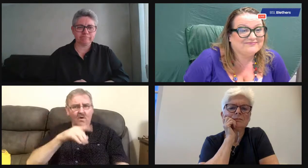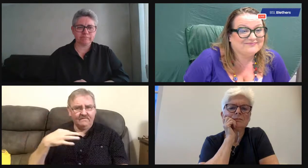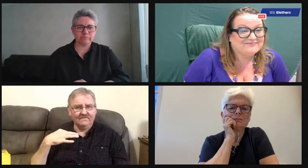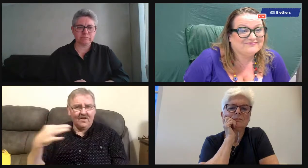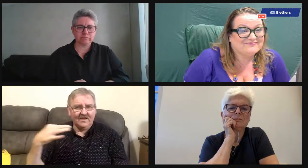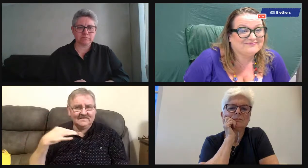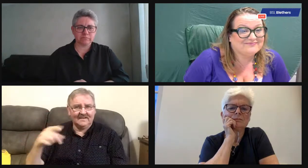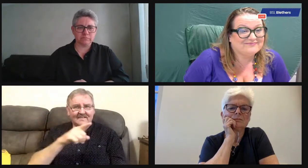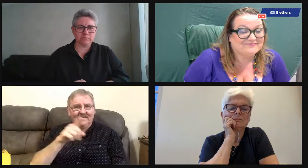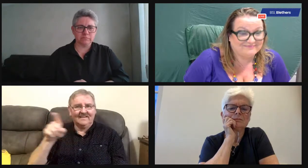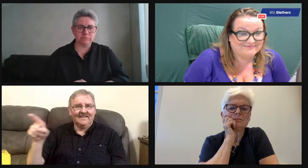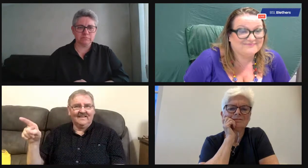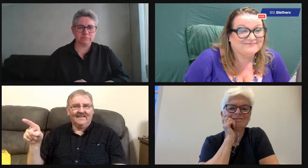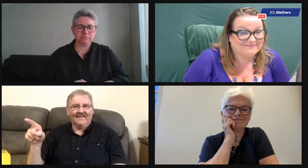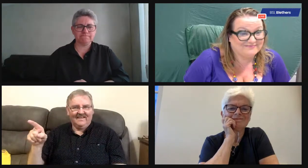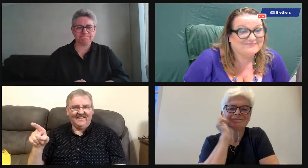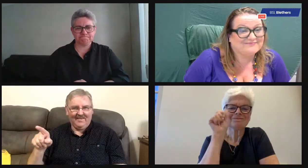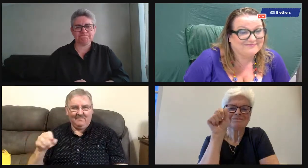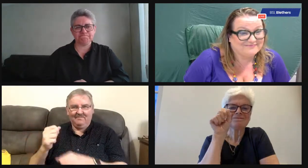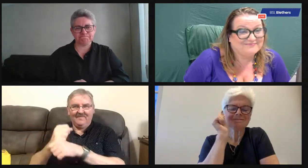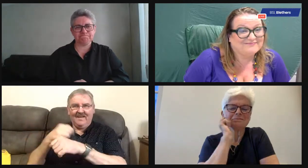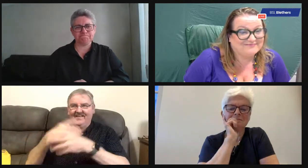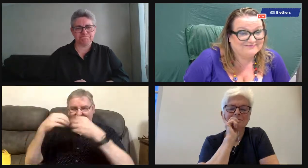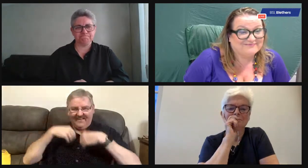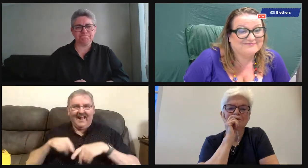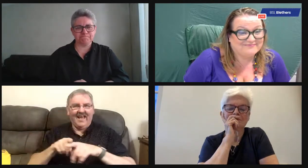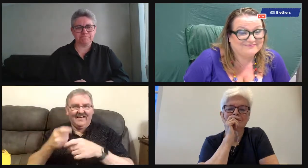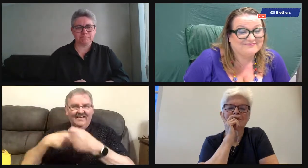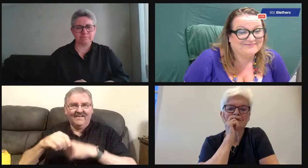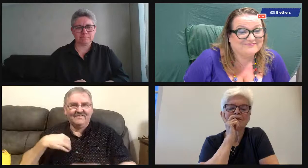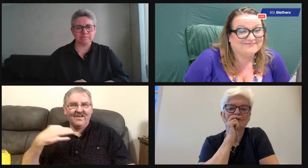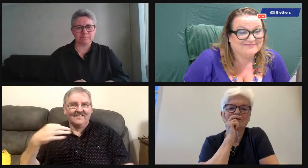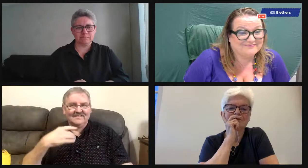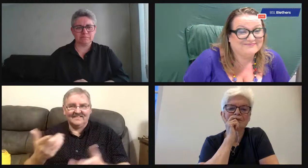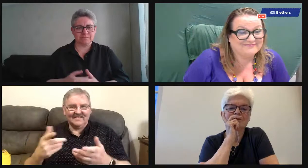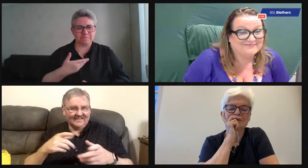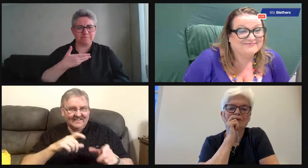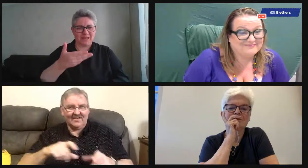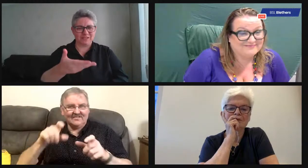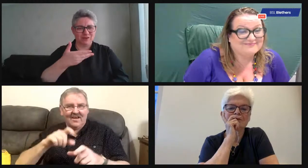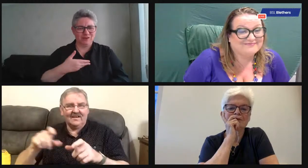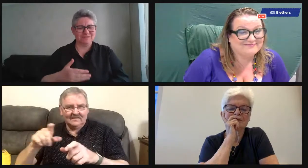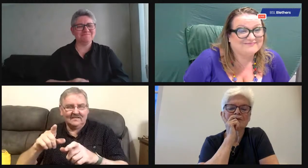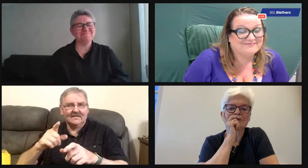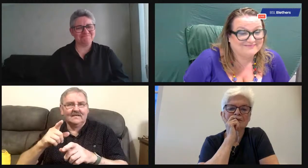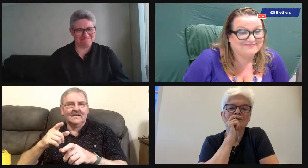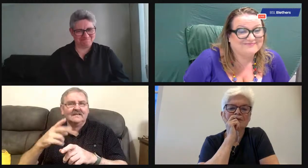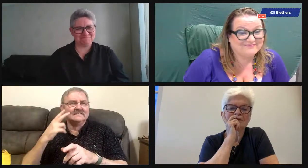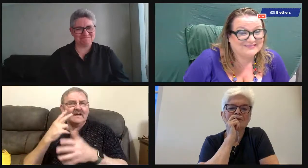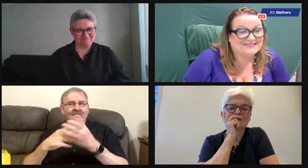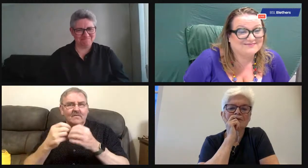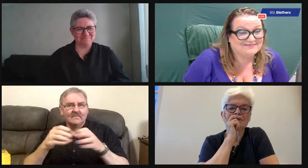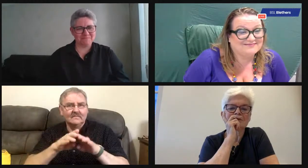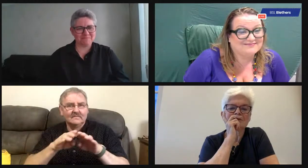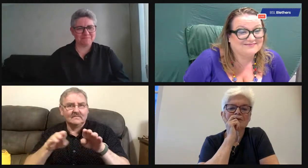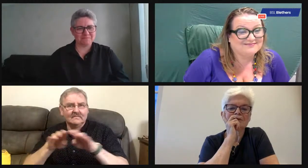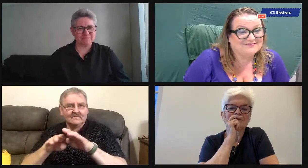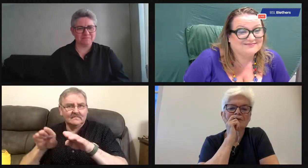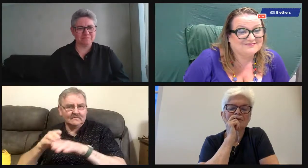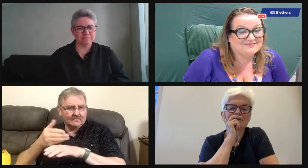connection is always there. But in my life, most of the people always volunteered. And I think that was sort of just part of us.